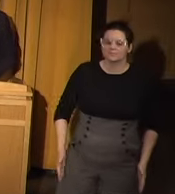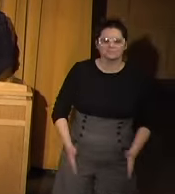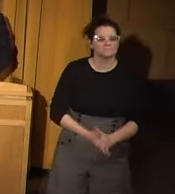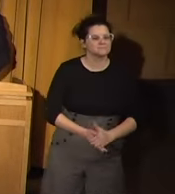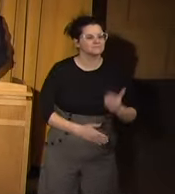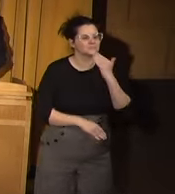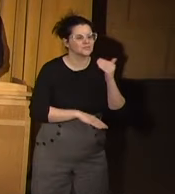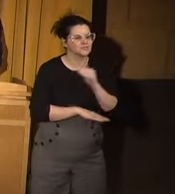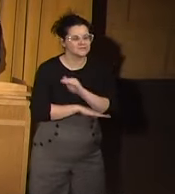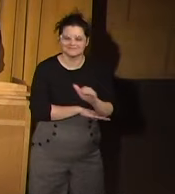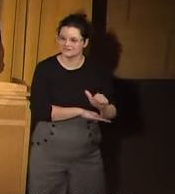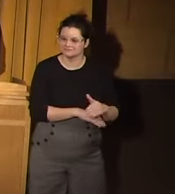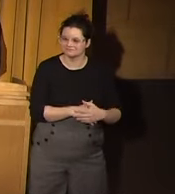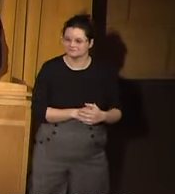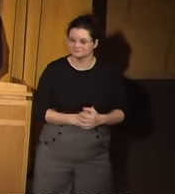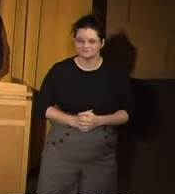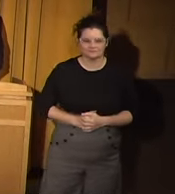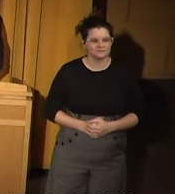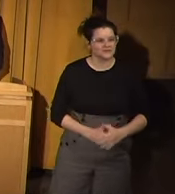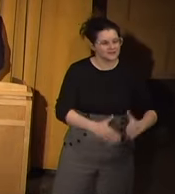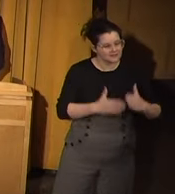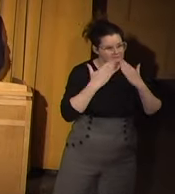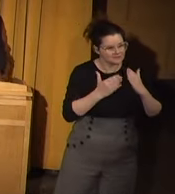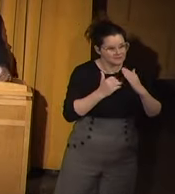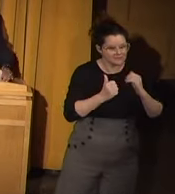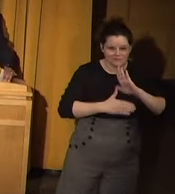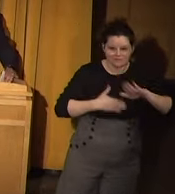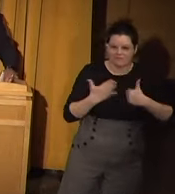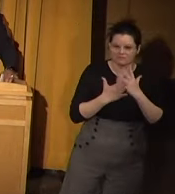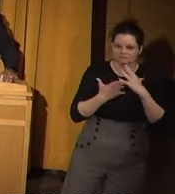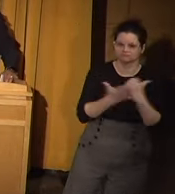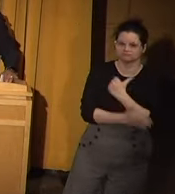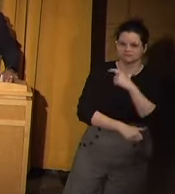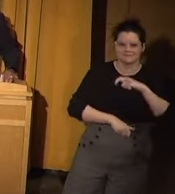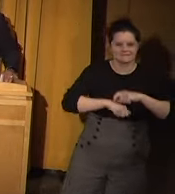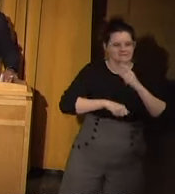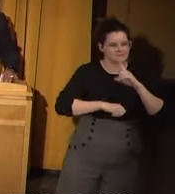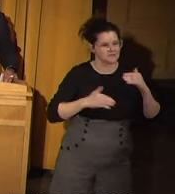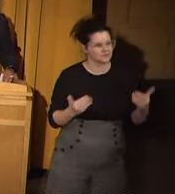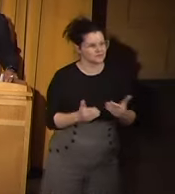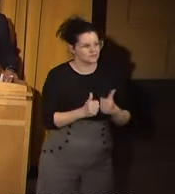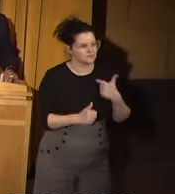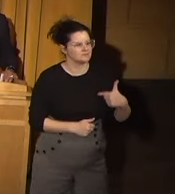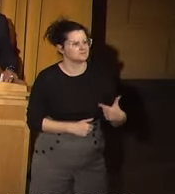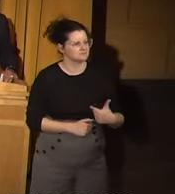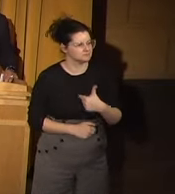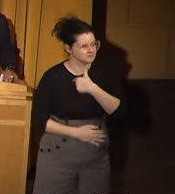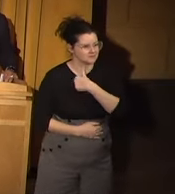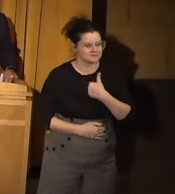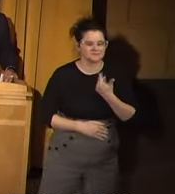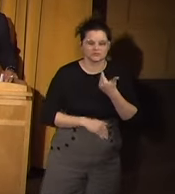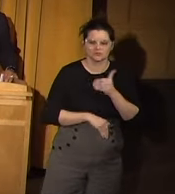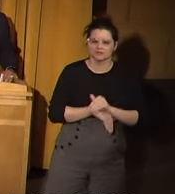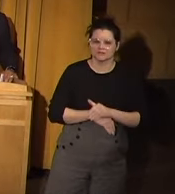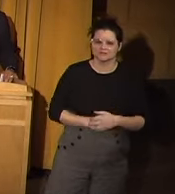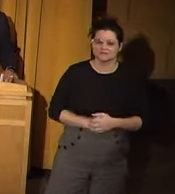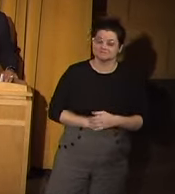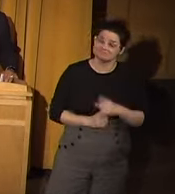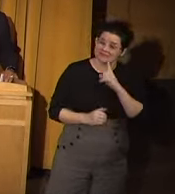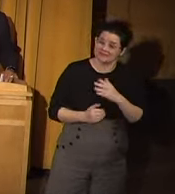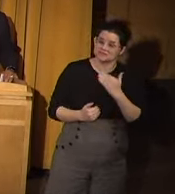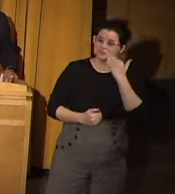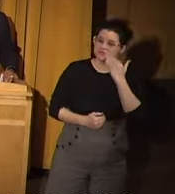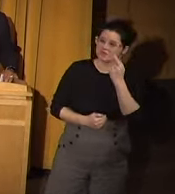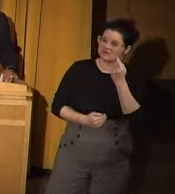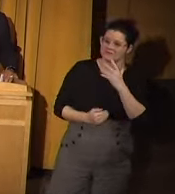Good evening and thank you all for taking the time to be here with us this evening and getting to